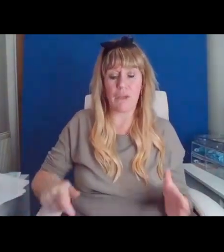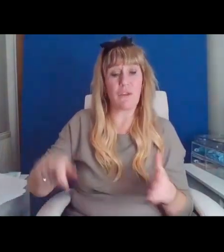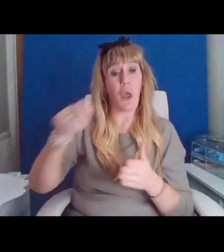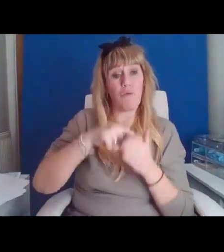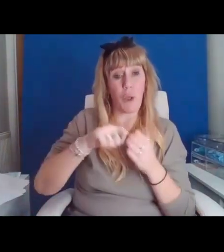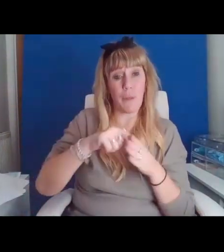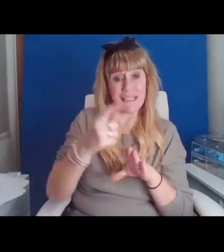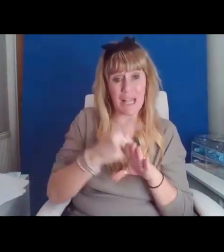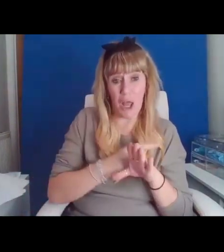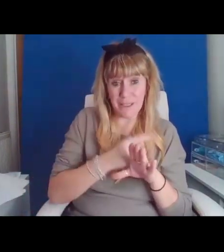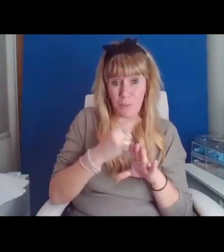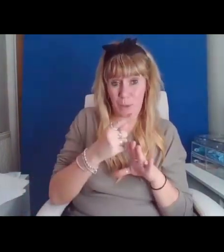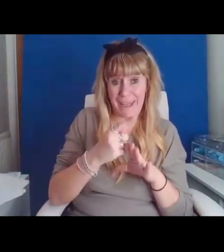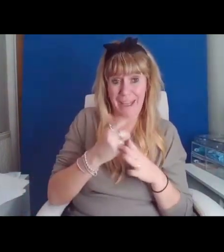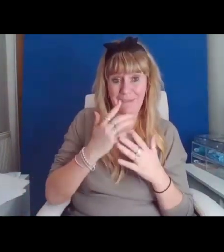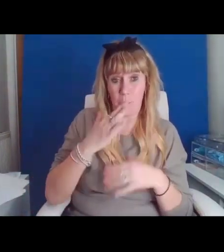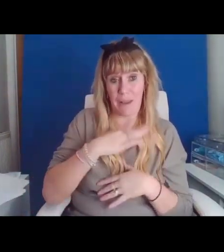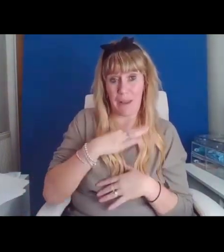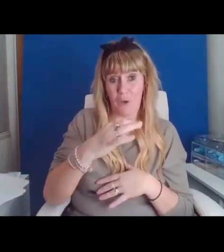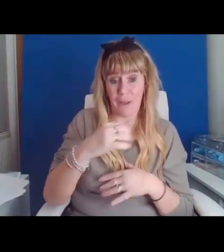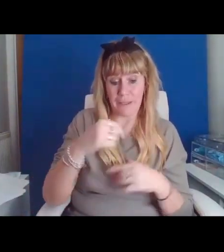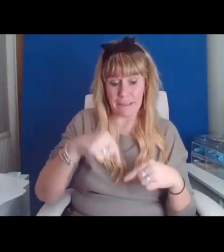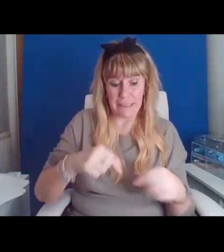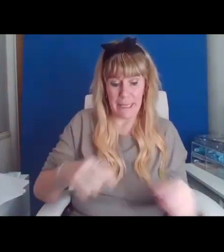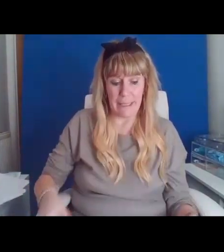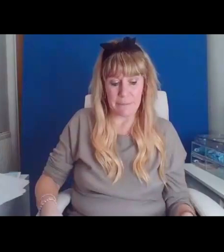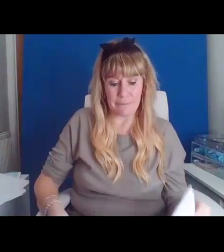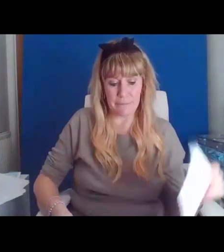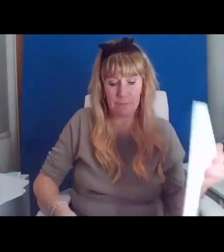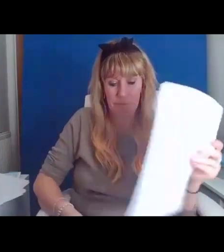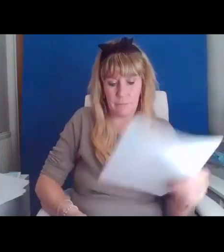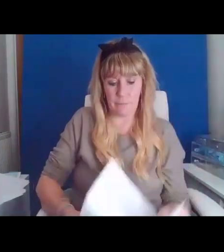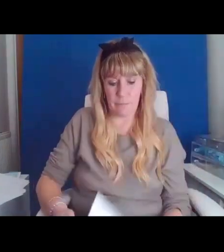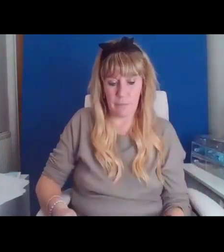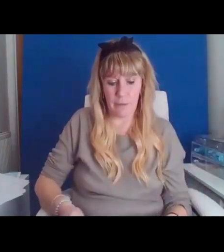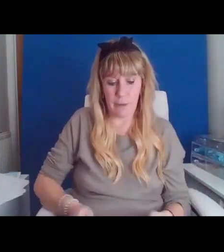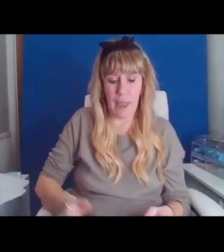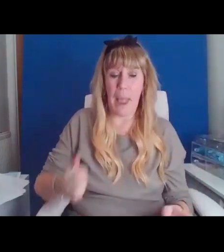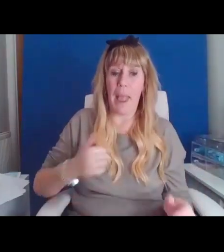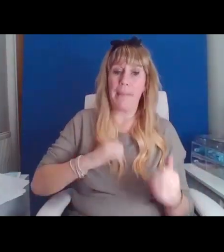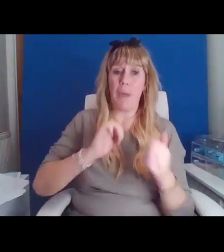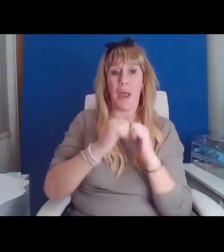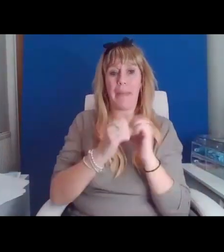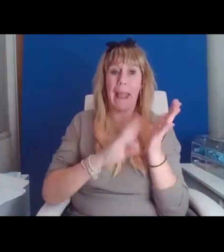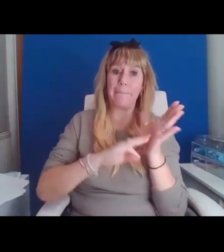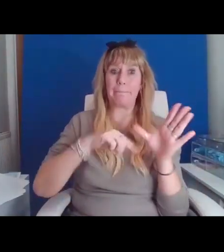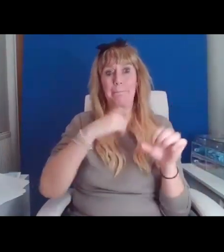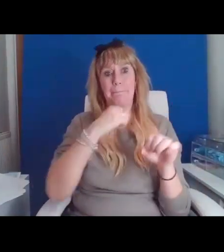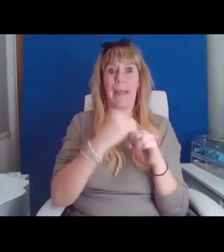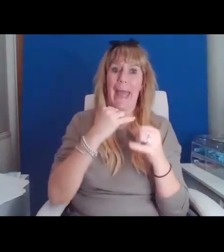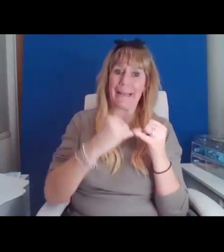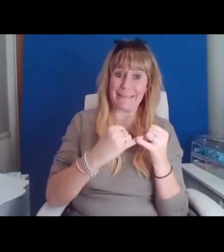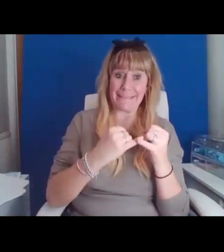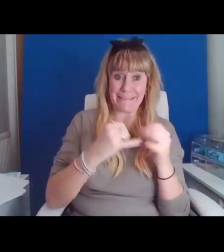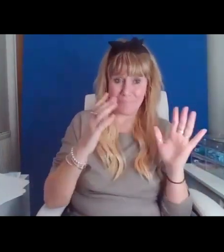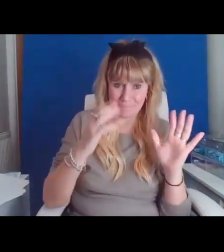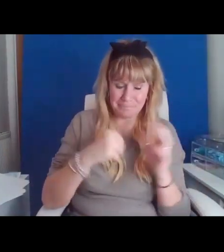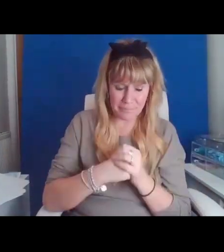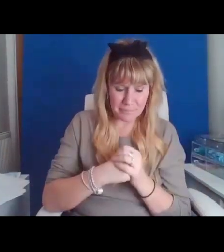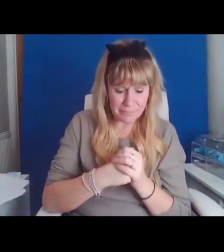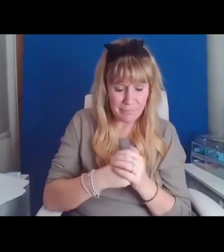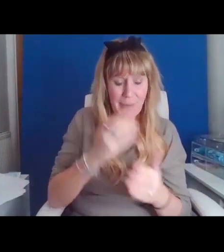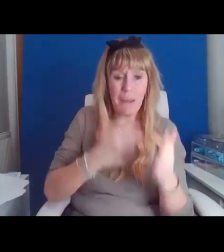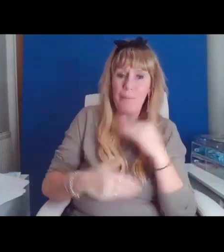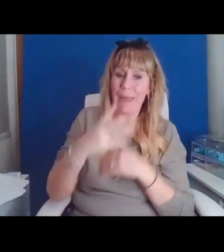here we go. Mags, my mate Maggie. Back in the 90s,